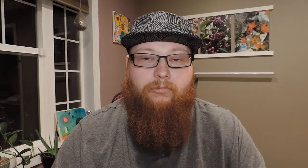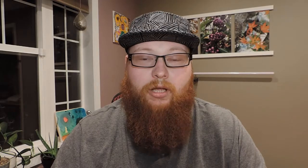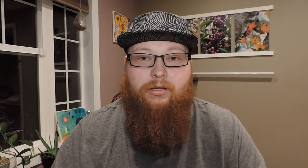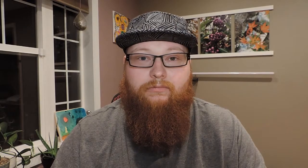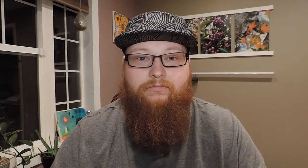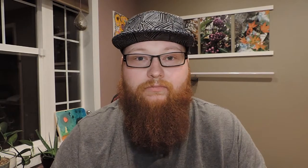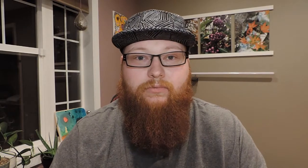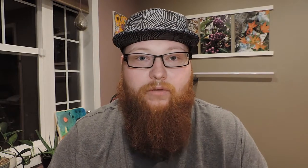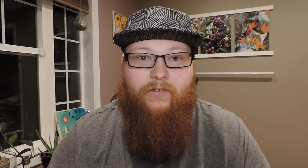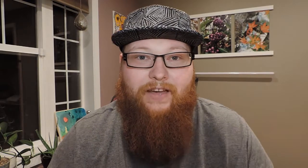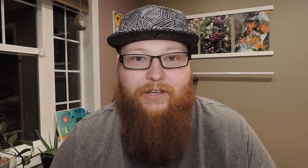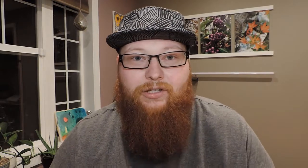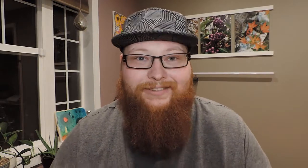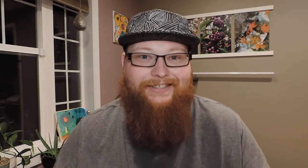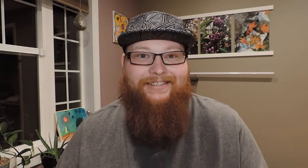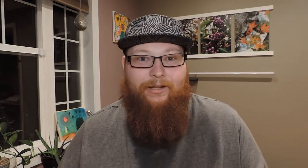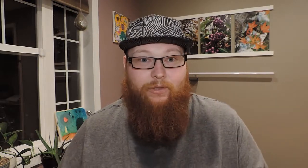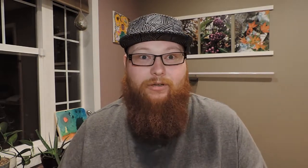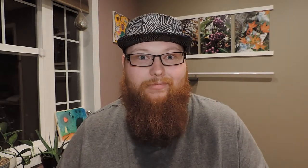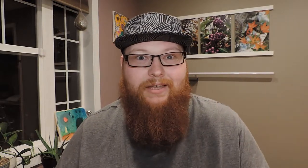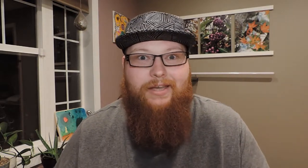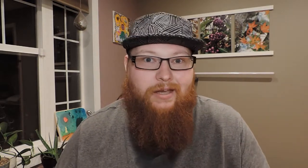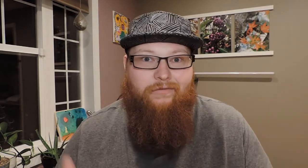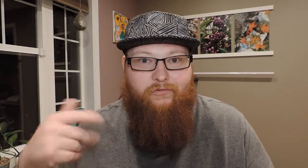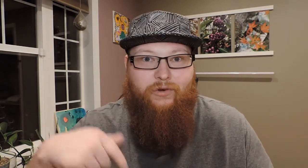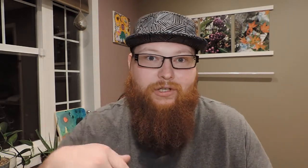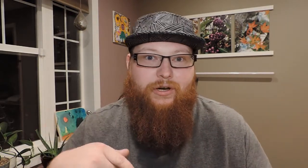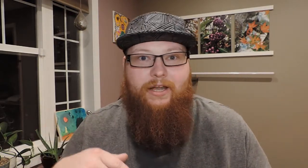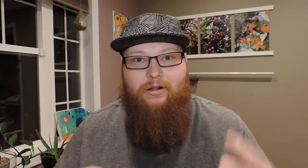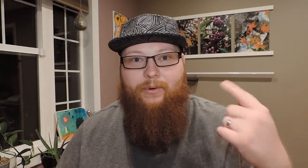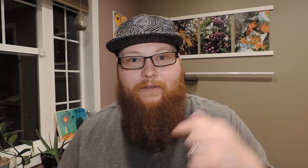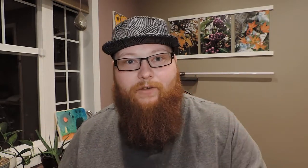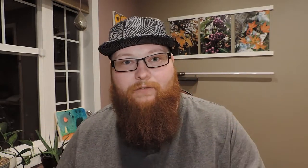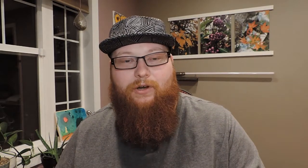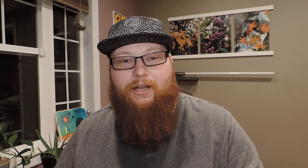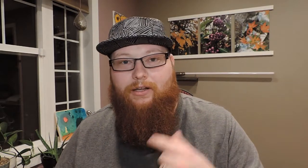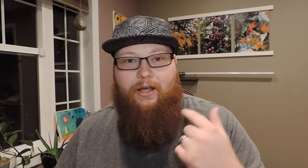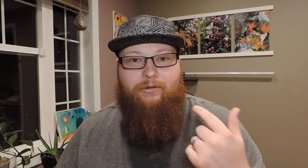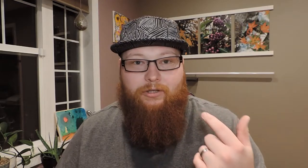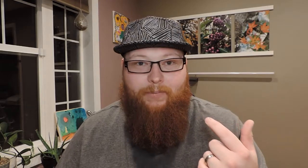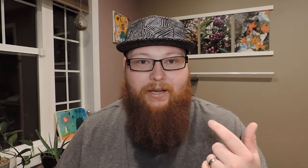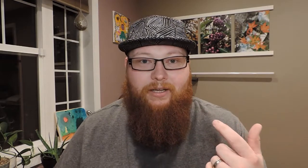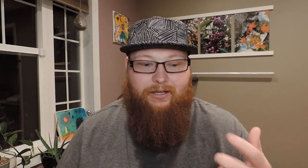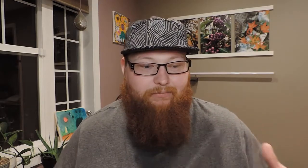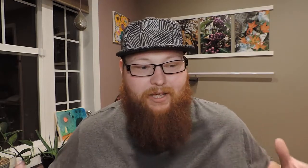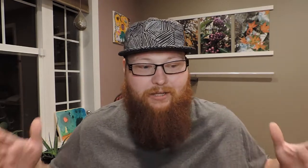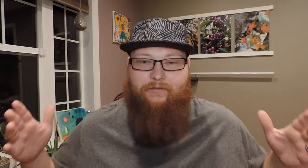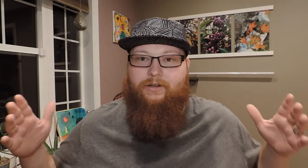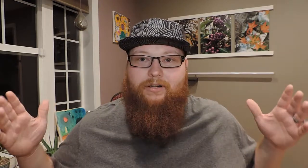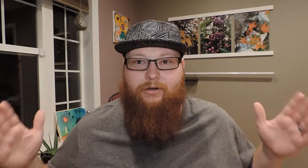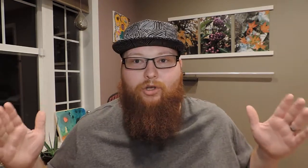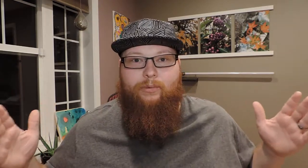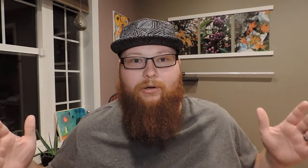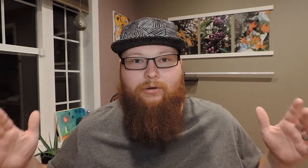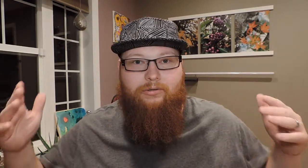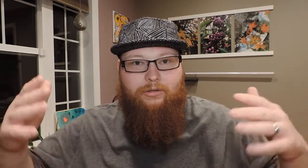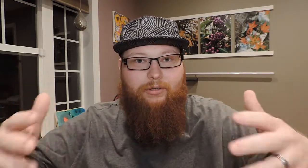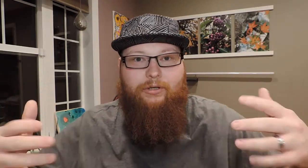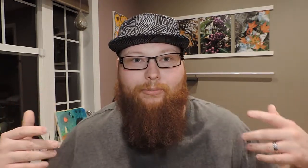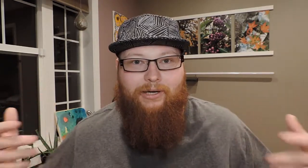Uh, good five years. That's what took me. From first grade all the way to fifth grade, and I spent myself in a little cubicle, you know, a little